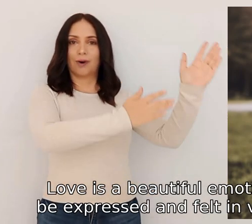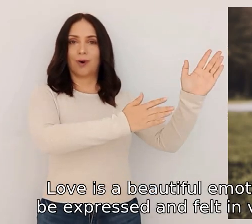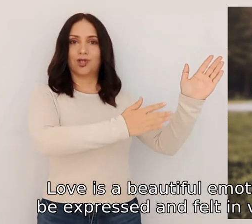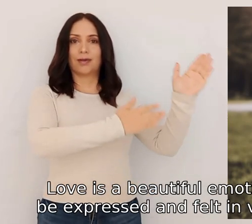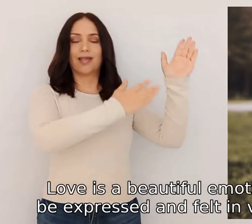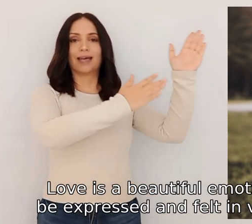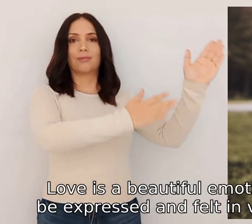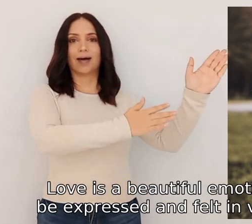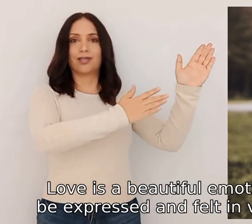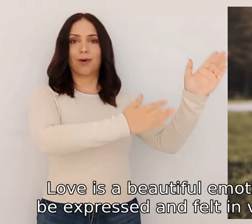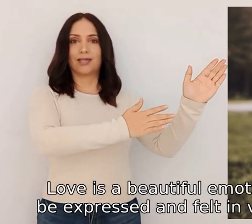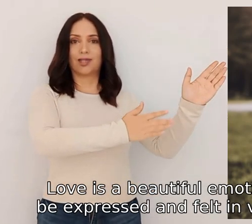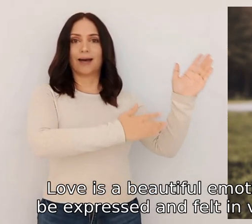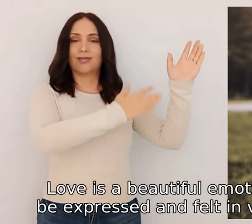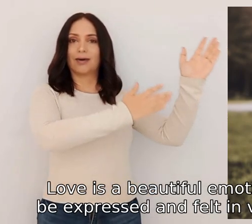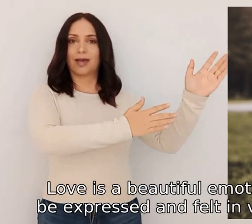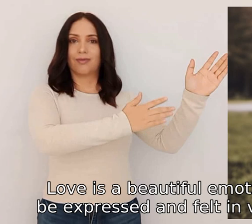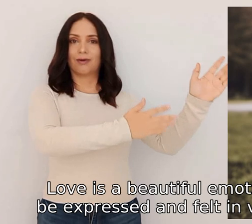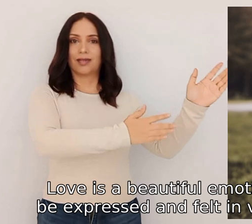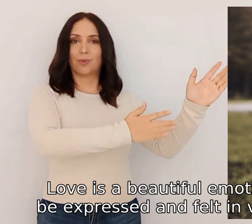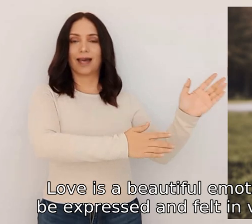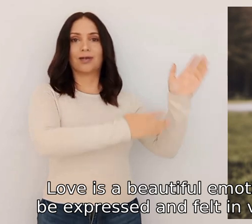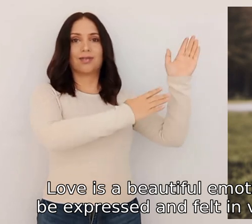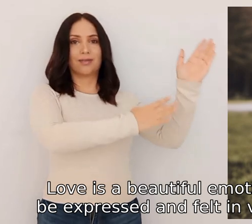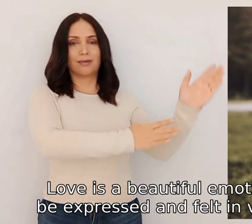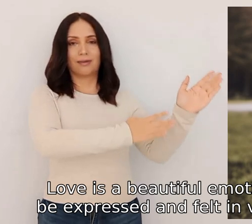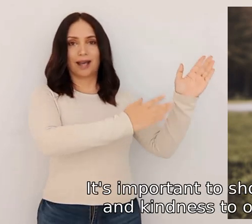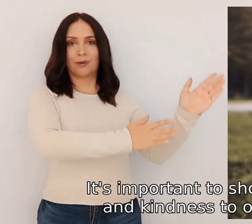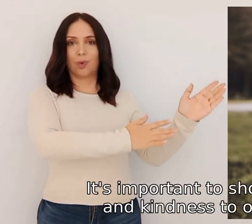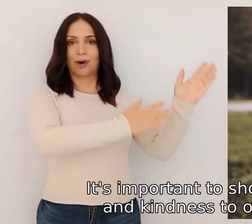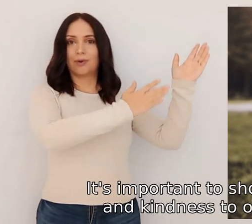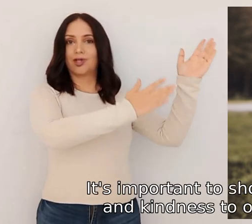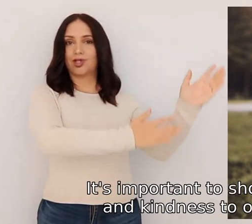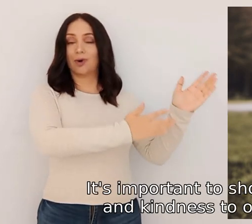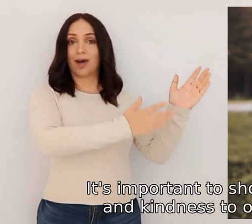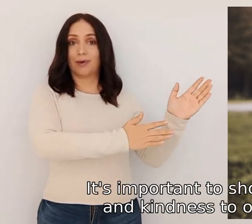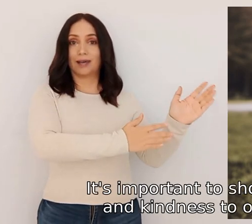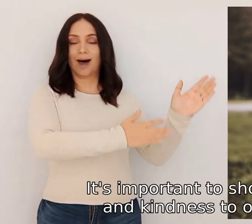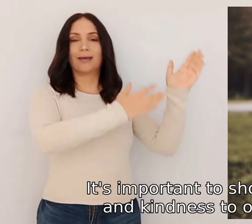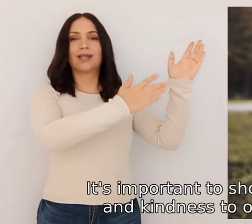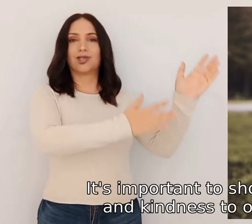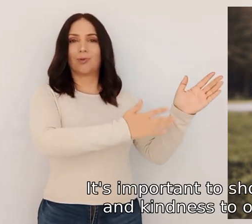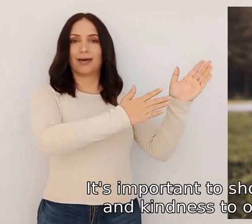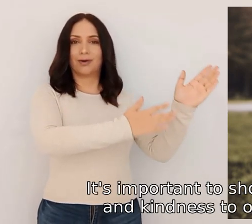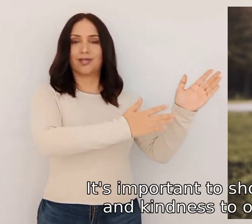emotion that can be expressed and felt in various ways it's important to show love and kindness to others